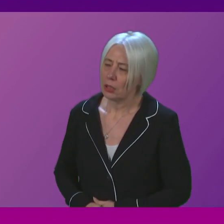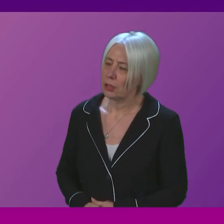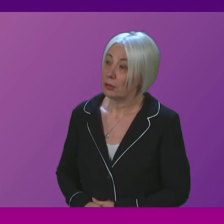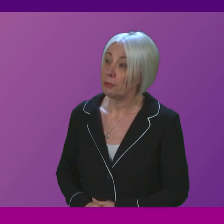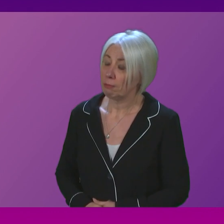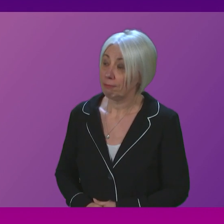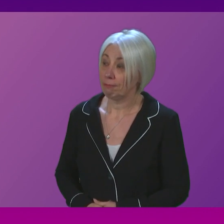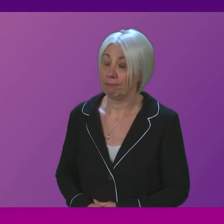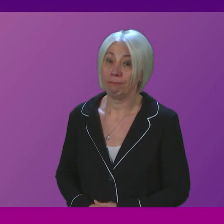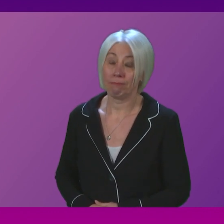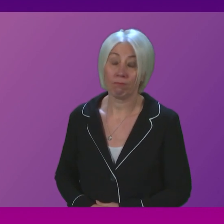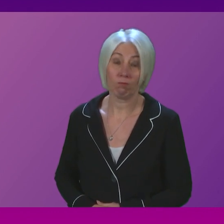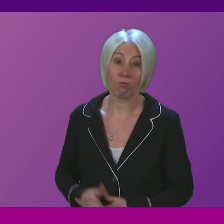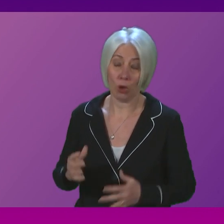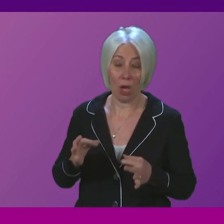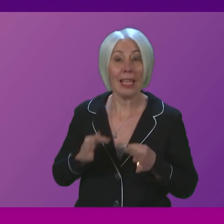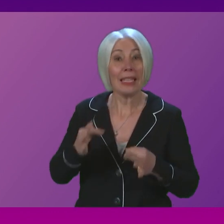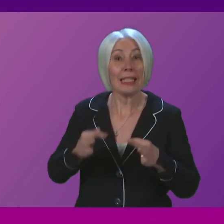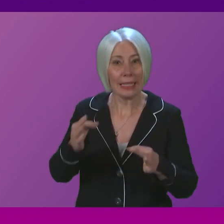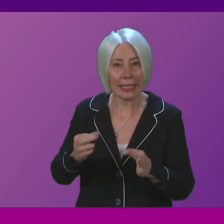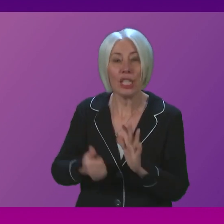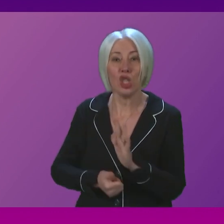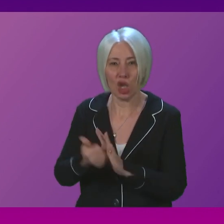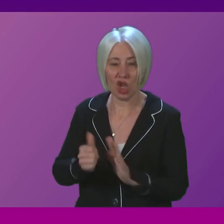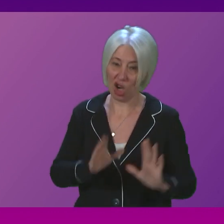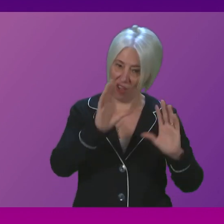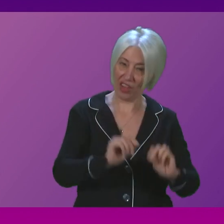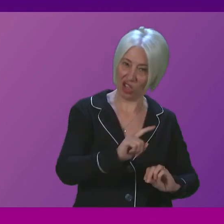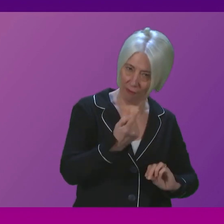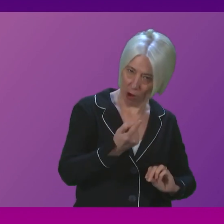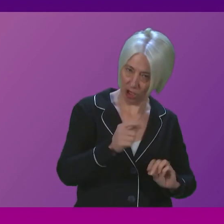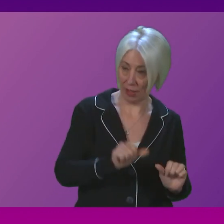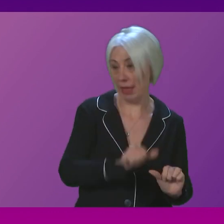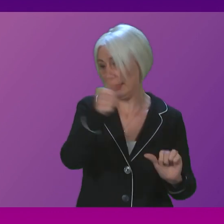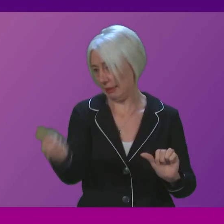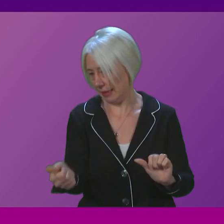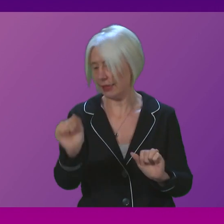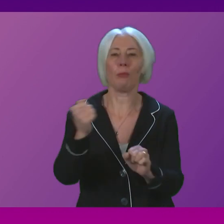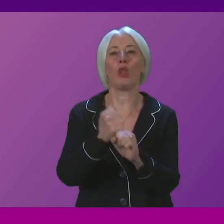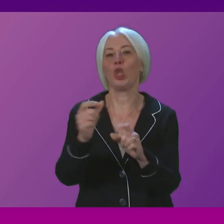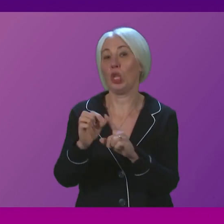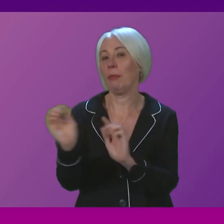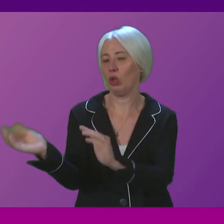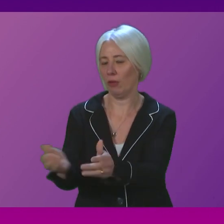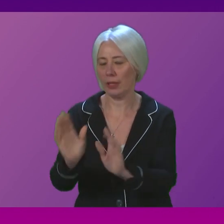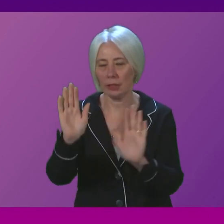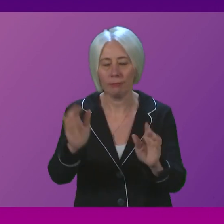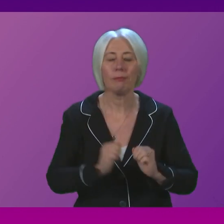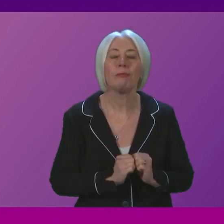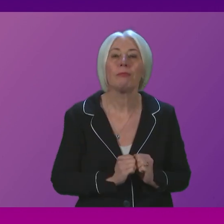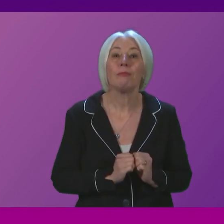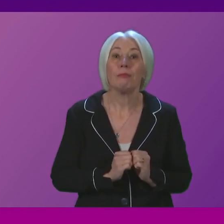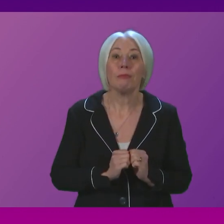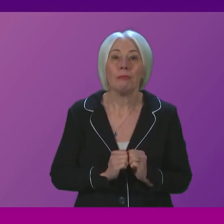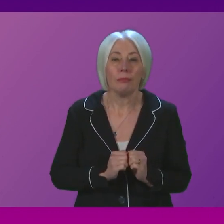Firstly, on delayed discharges, I'll complete that before coming on to the issues around GP services. Of course,